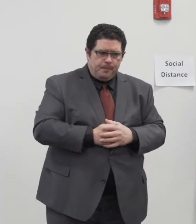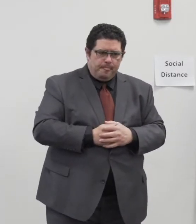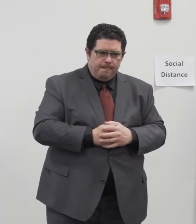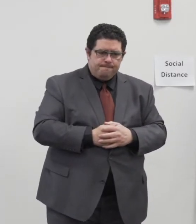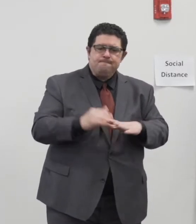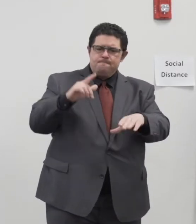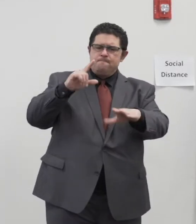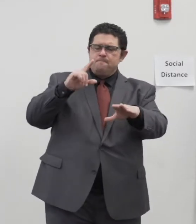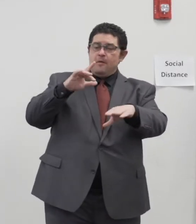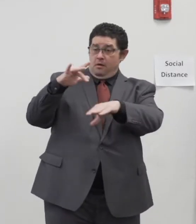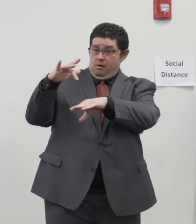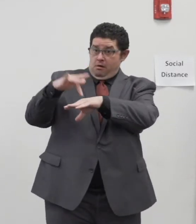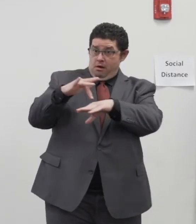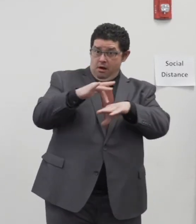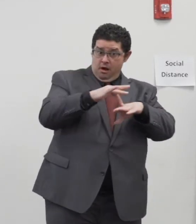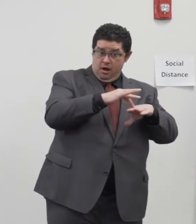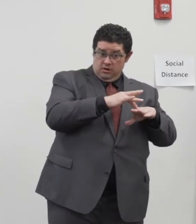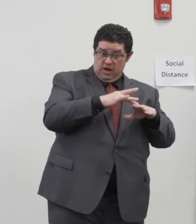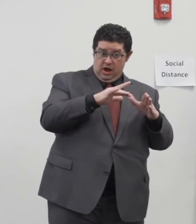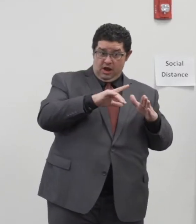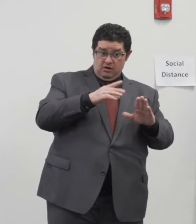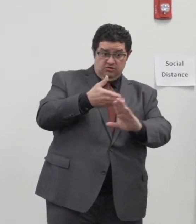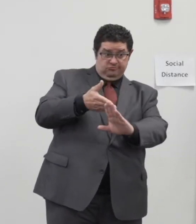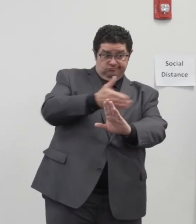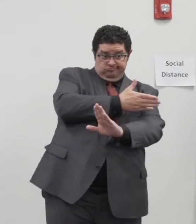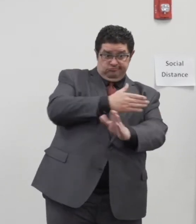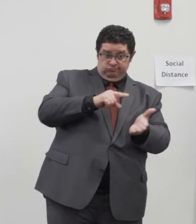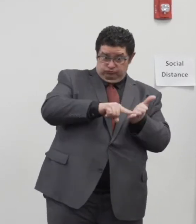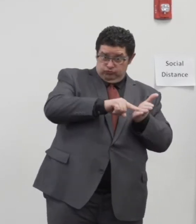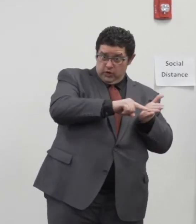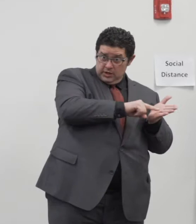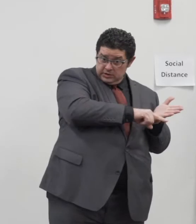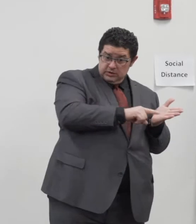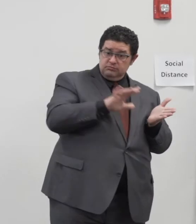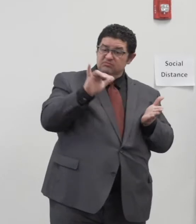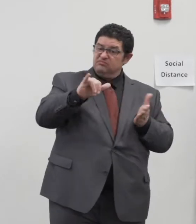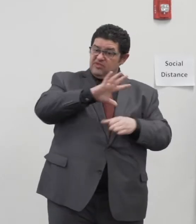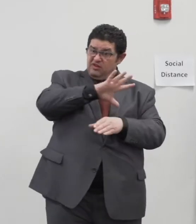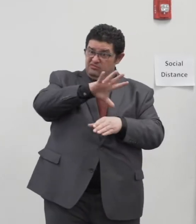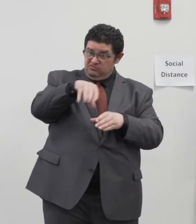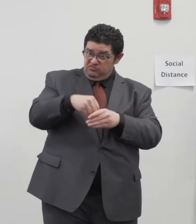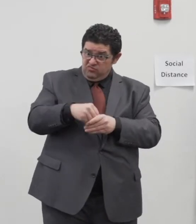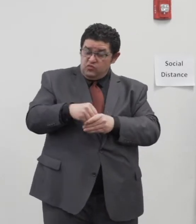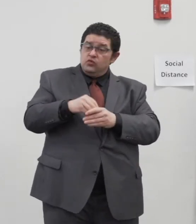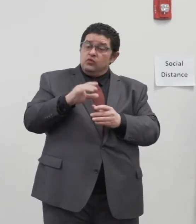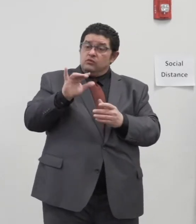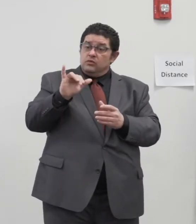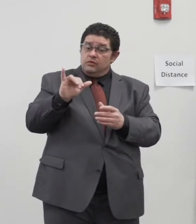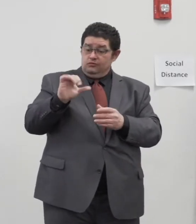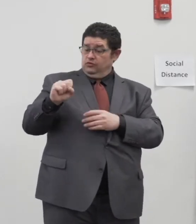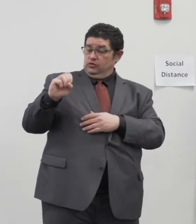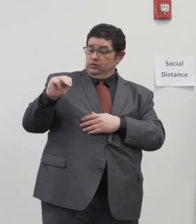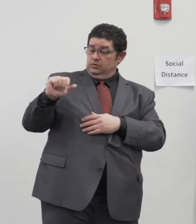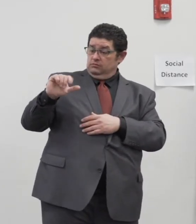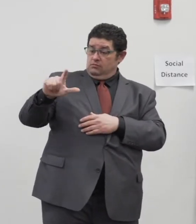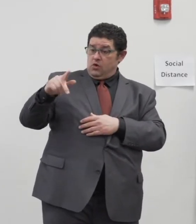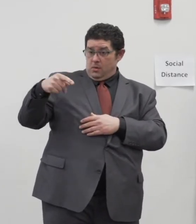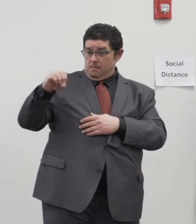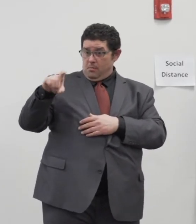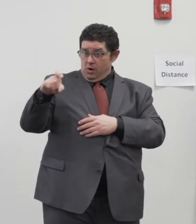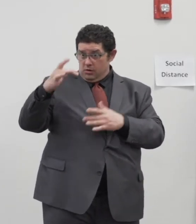Contact tracing is a very important part of the public health response. was part of the response in the history of our country to the smallpox epidemic,